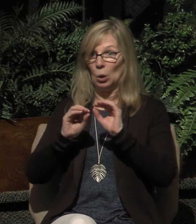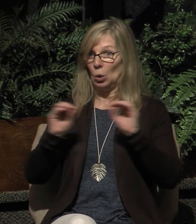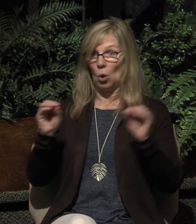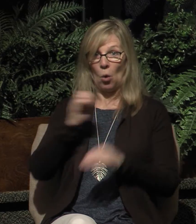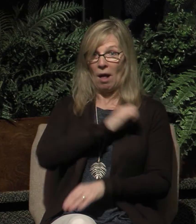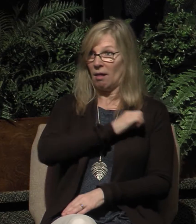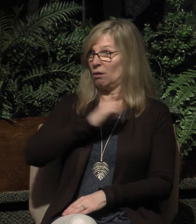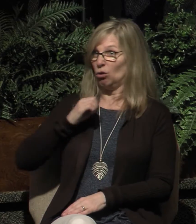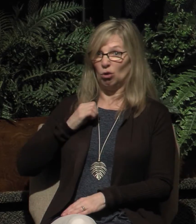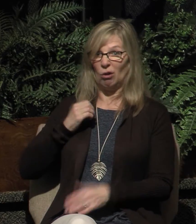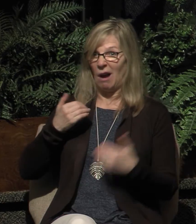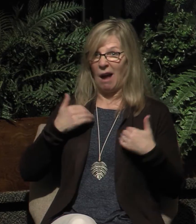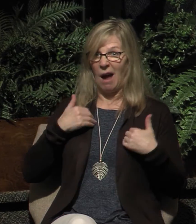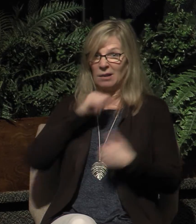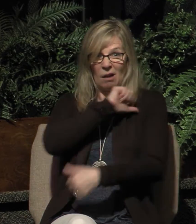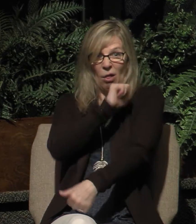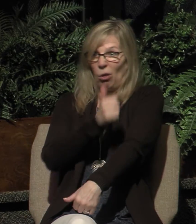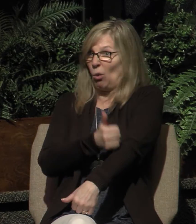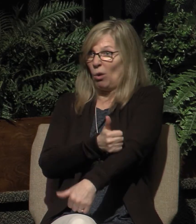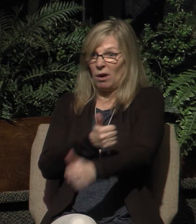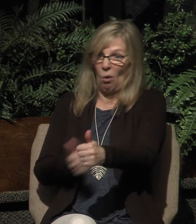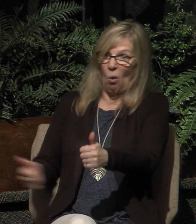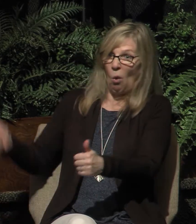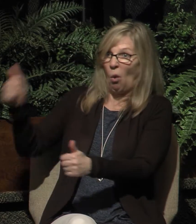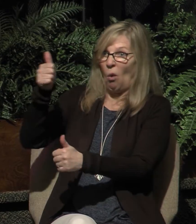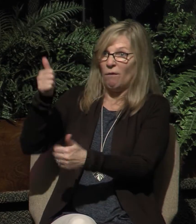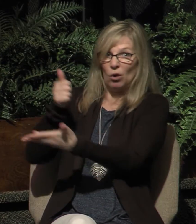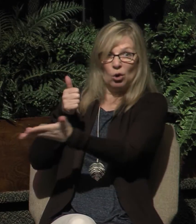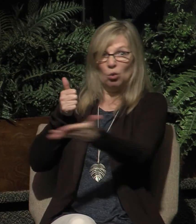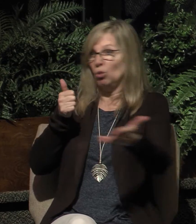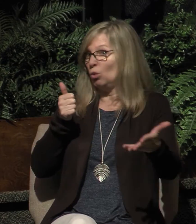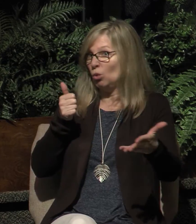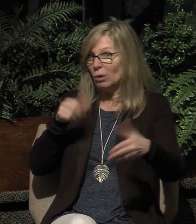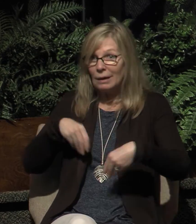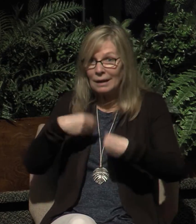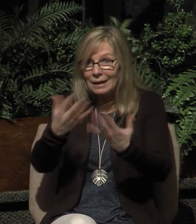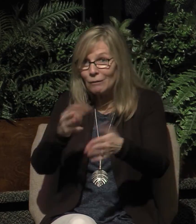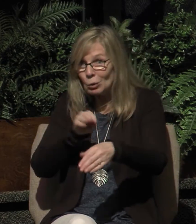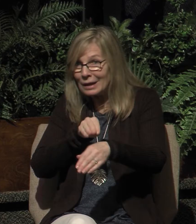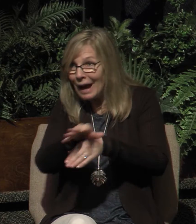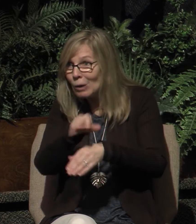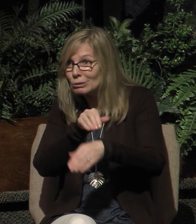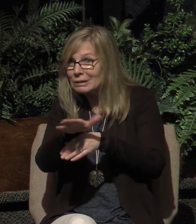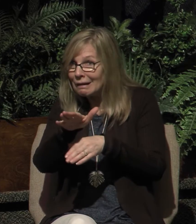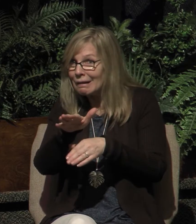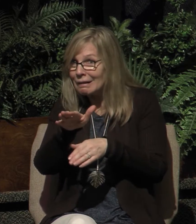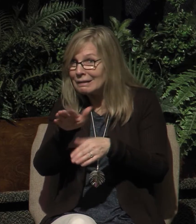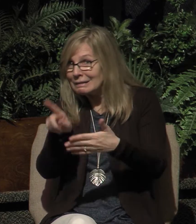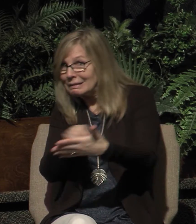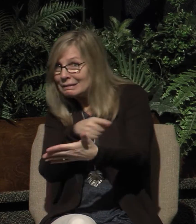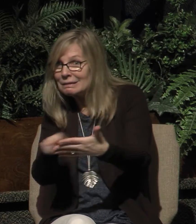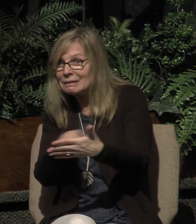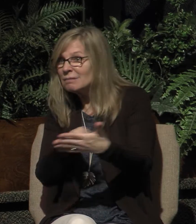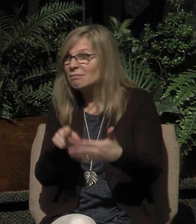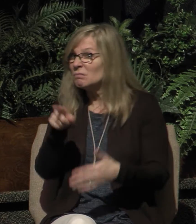any authority over you to give you counsel, to give you direction. You don't have to listen to them.